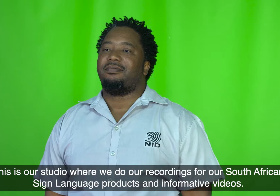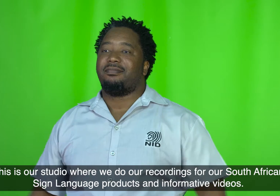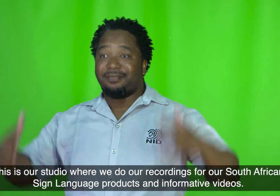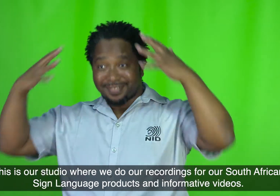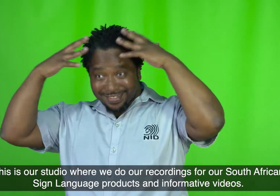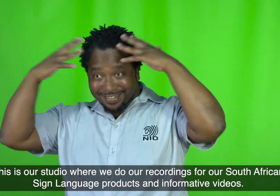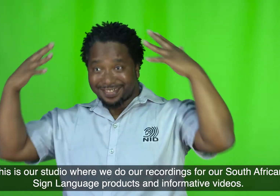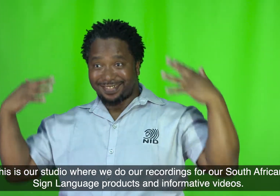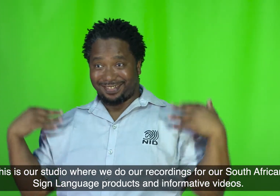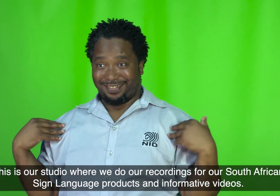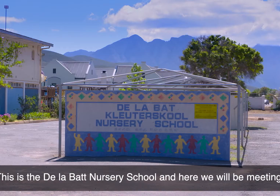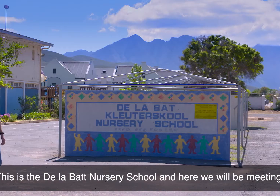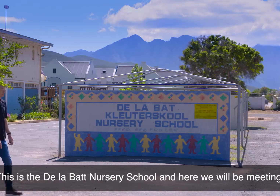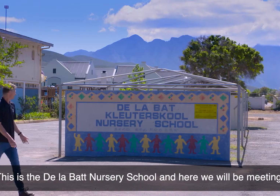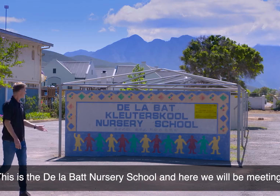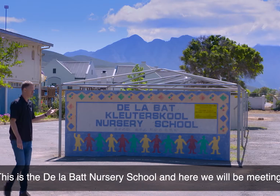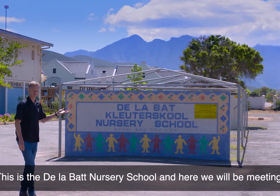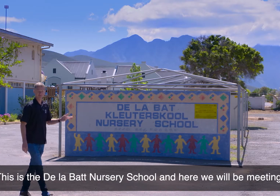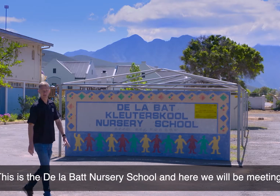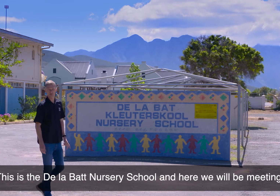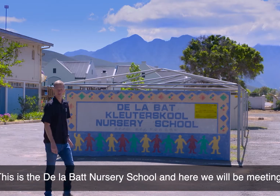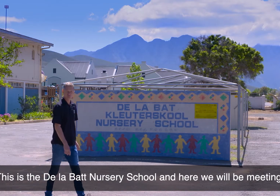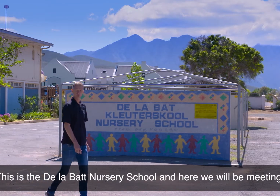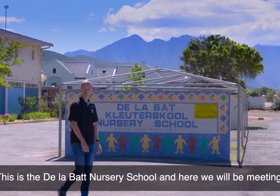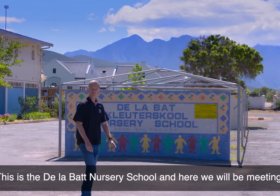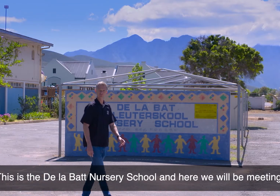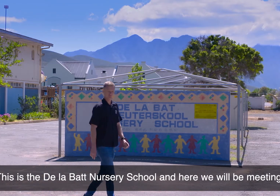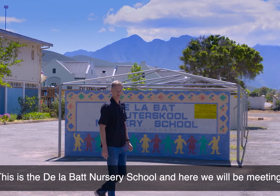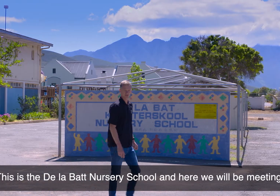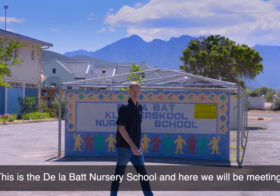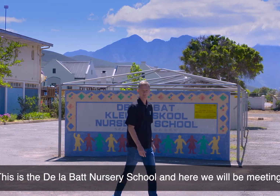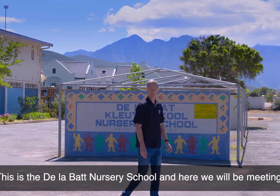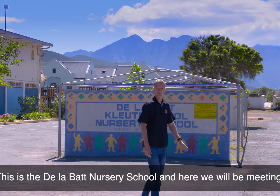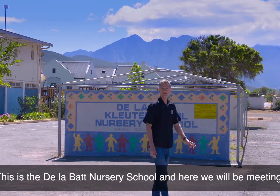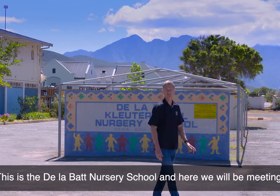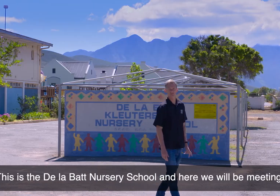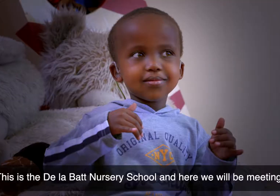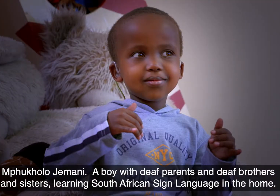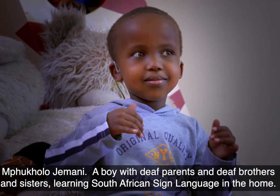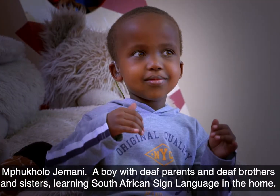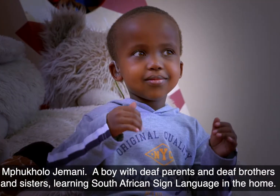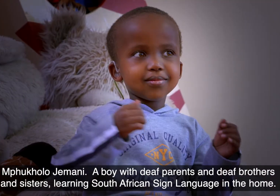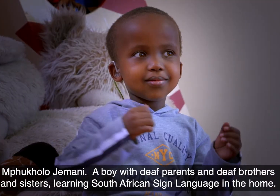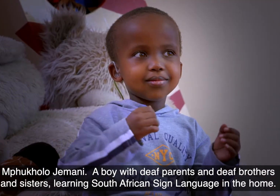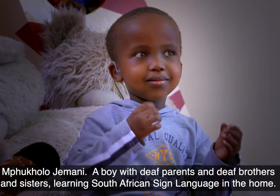informative videos. This is the Delabat Nursery School and here we will be meeting Mbukulu Jemani,